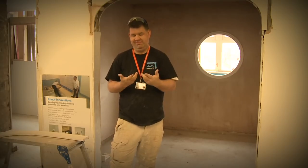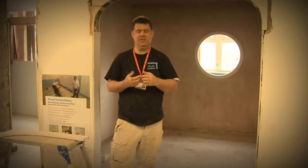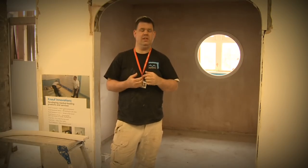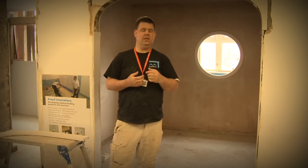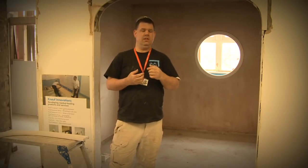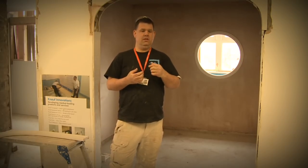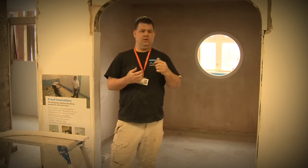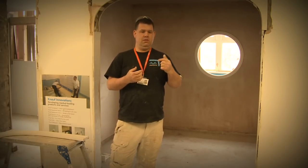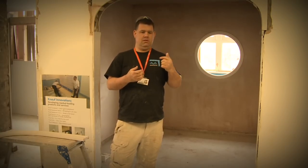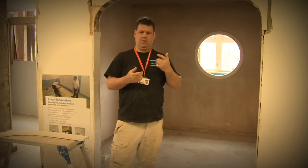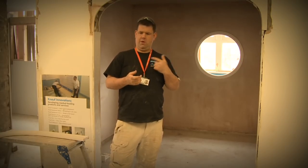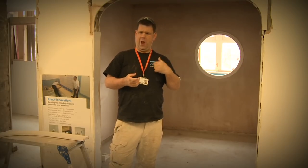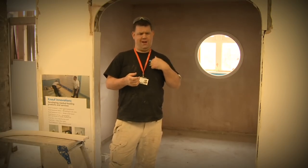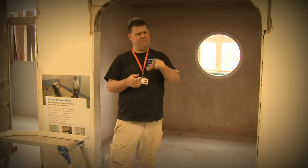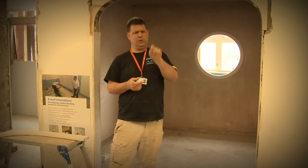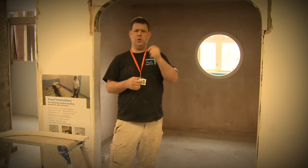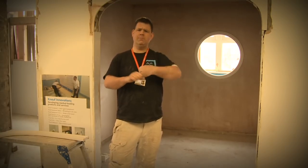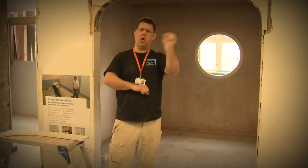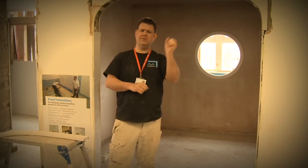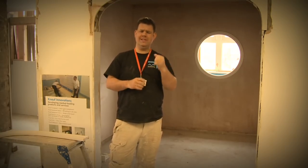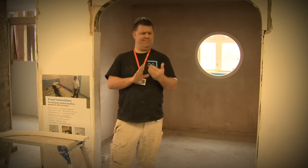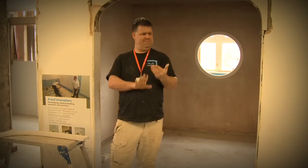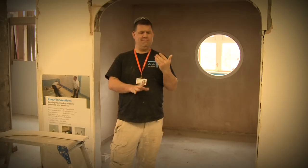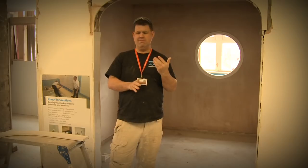Let me tell you a bit about myself and how I came to choose to do plastering.